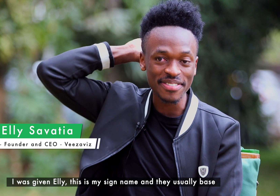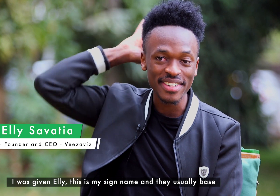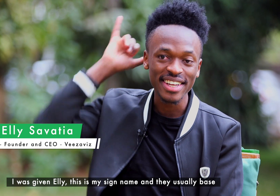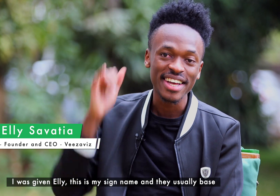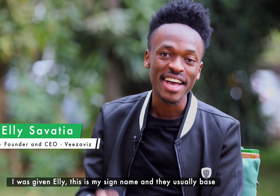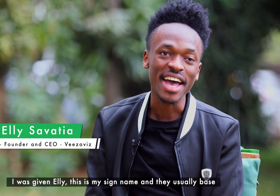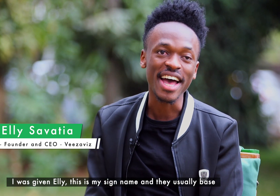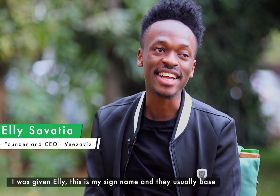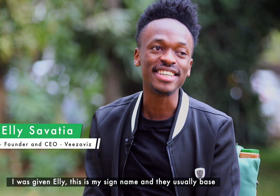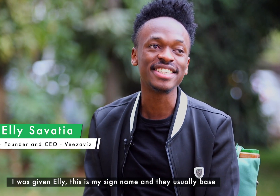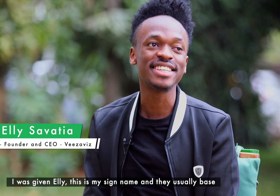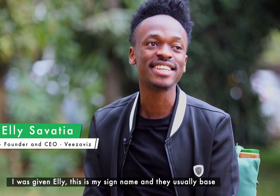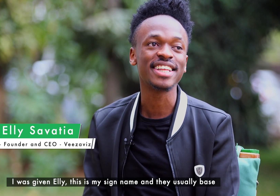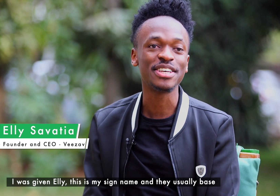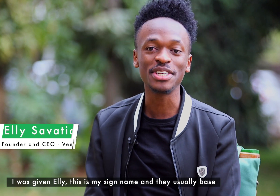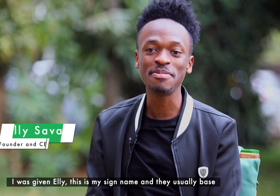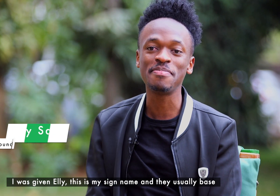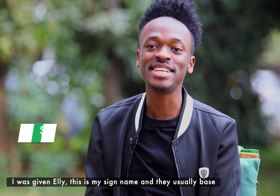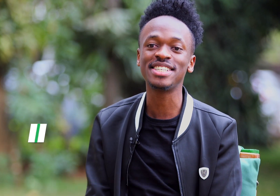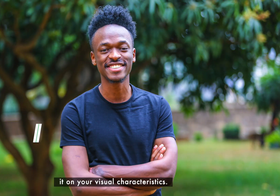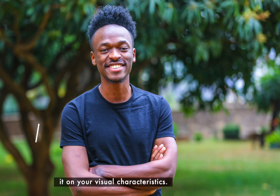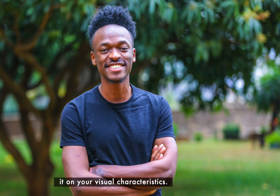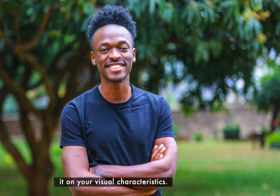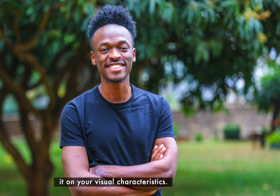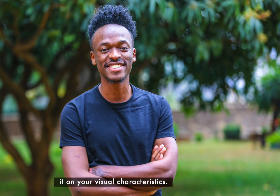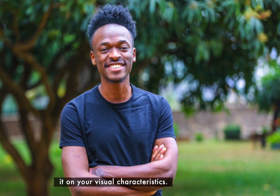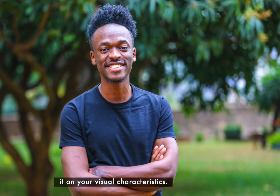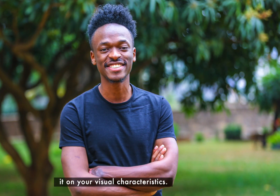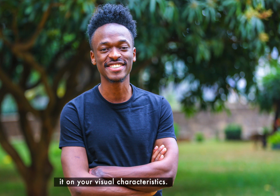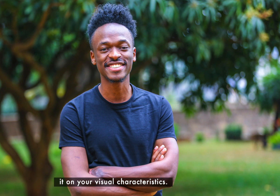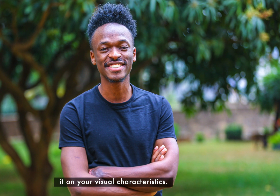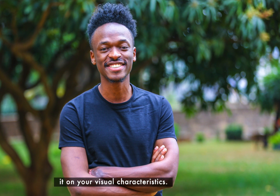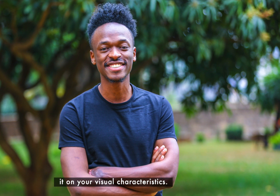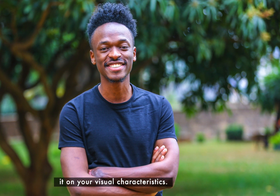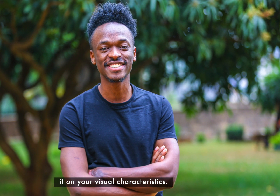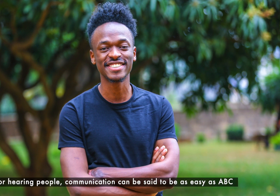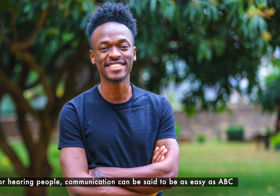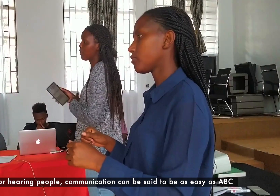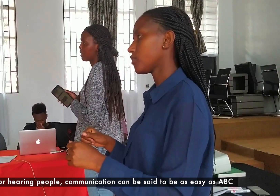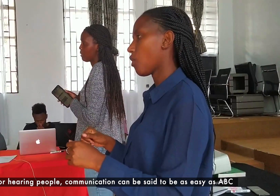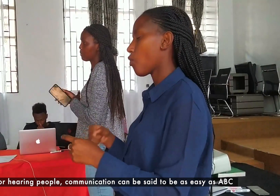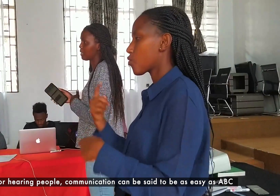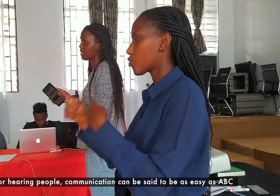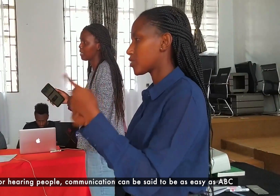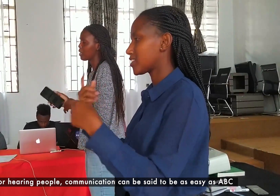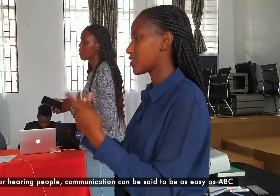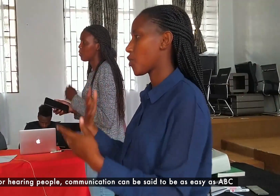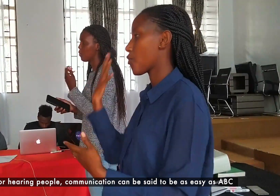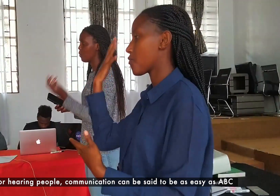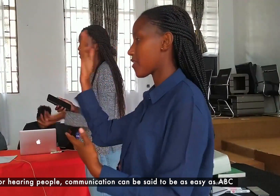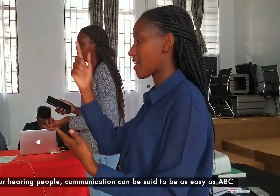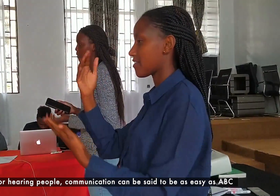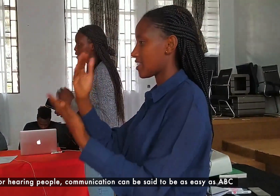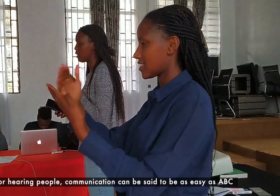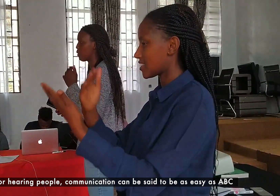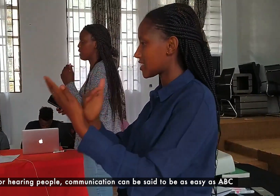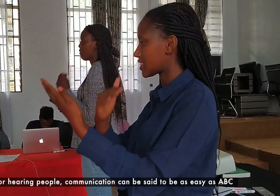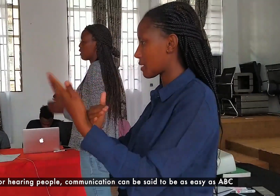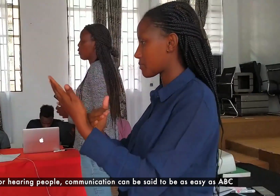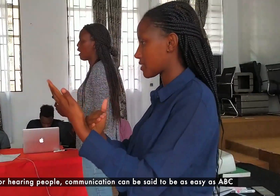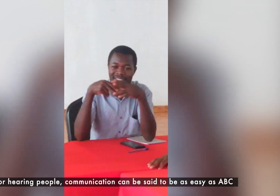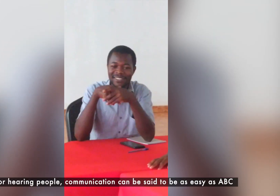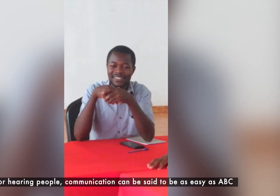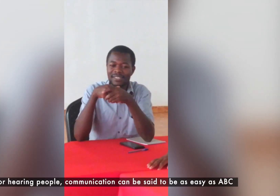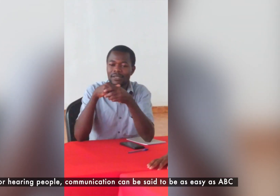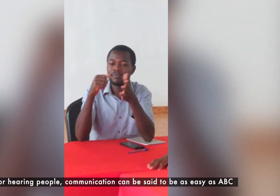sign name and they usually base it on your visual characteristics for hearing people communication can be said to be